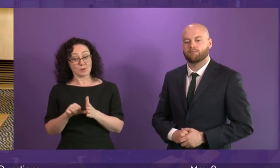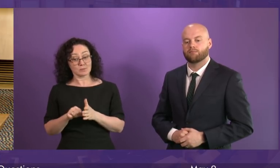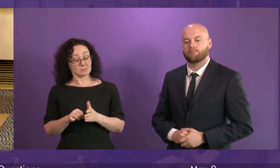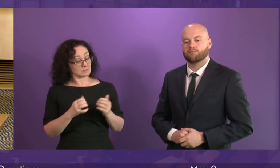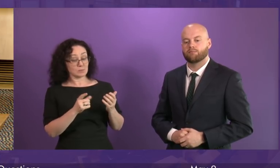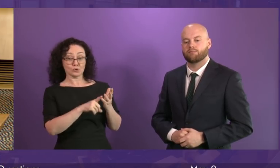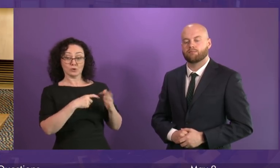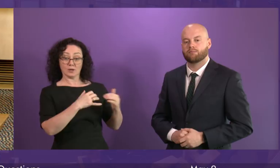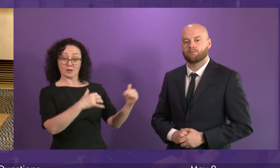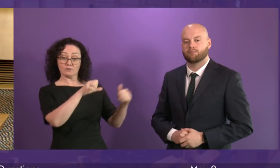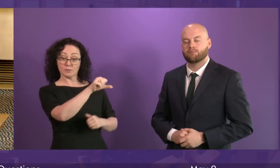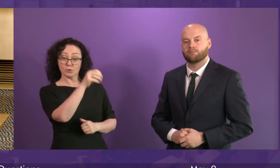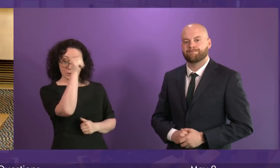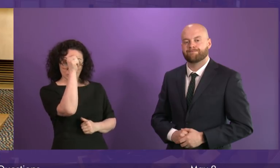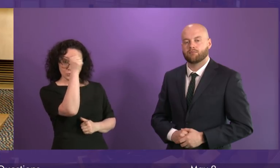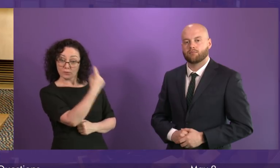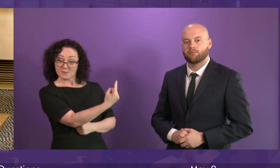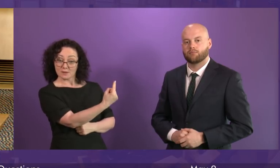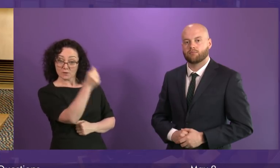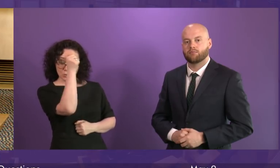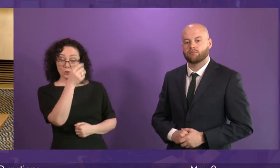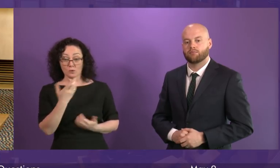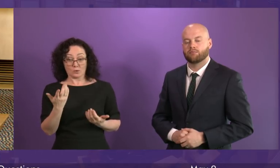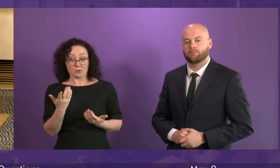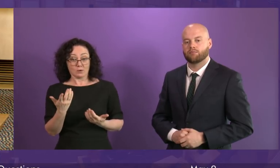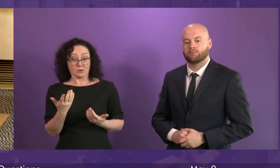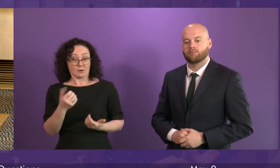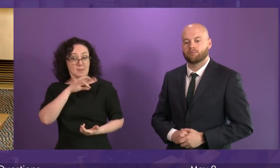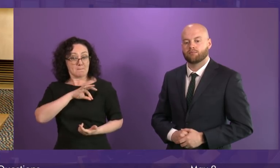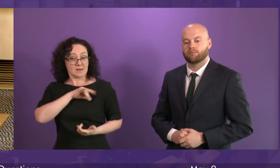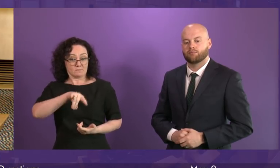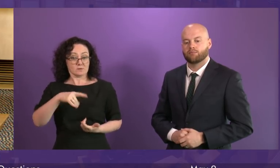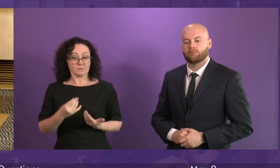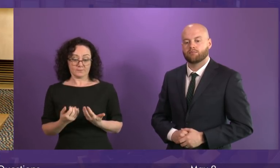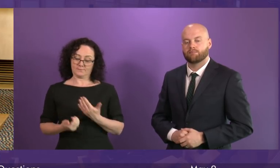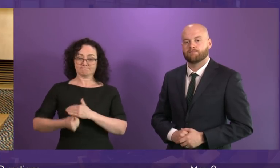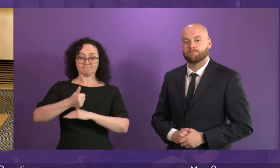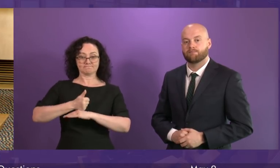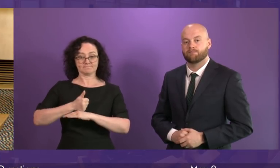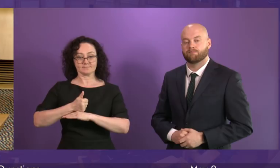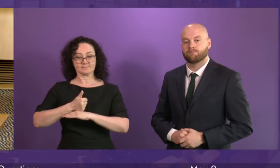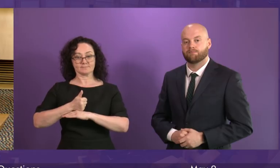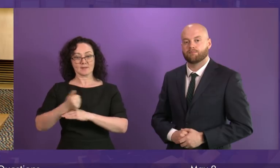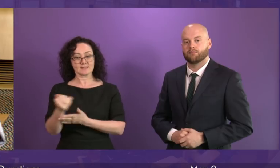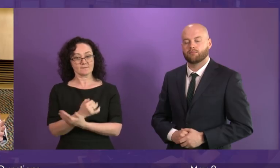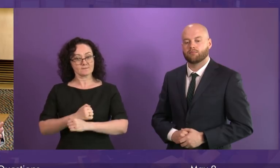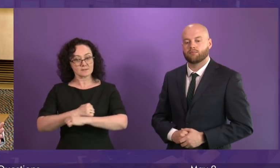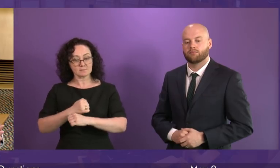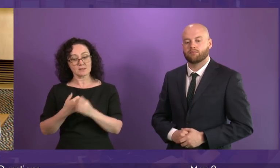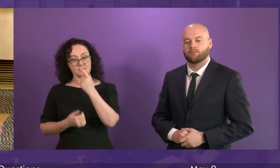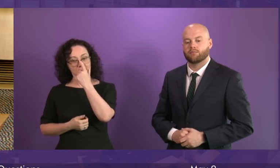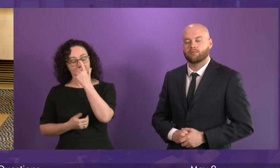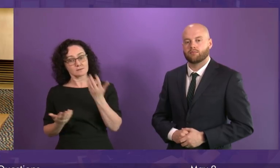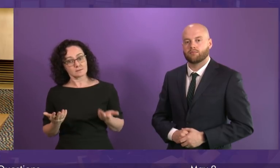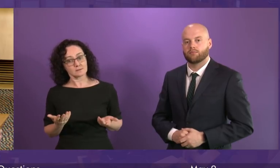the benefits it might bring, standing in the way of that. So if we are going to have an open-minded approach to this, which I am certainly signed up to, that has to